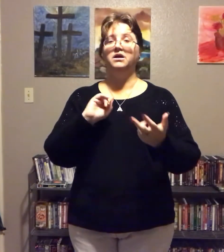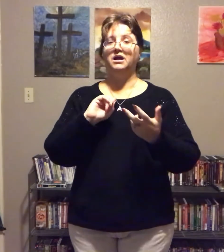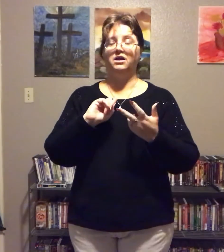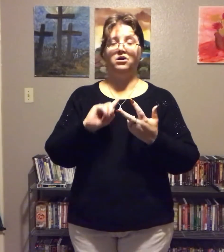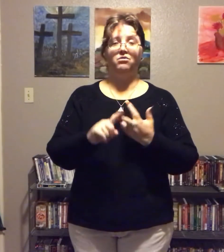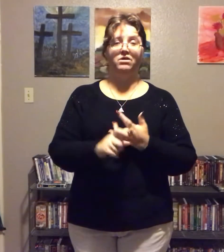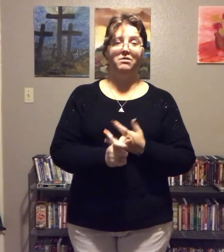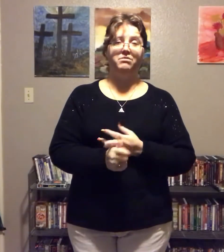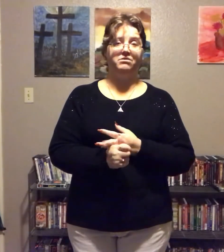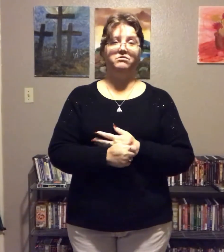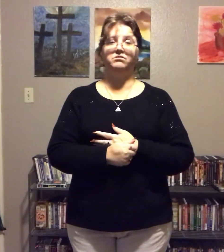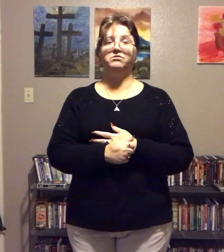And no night binges.